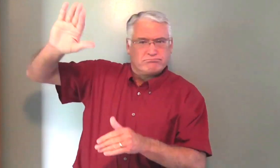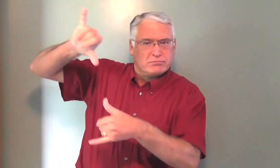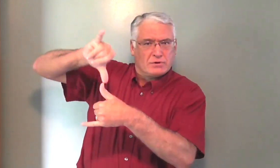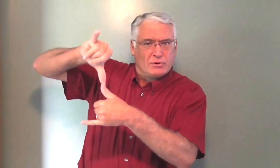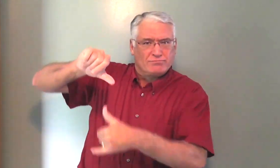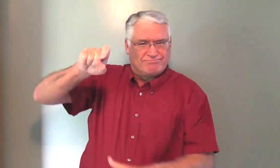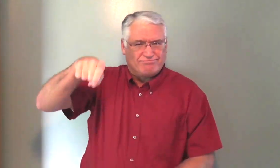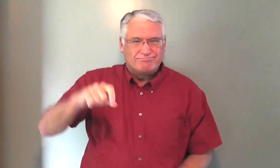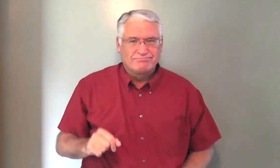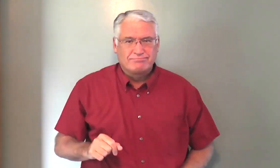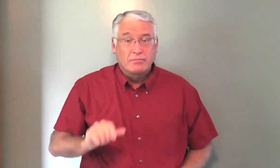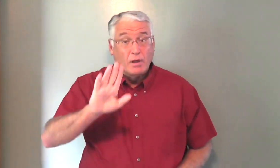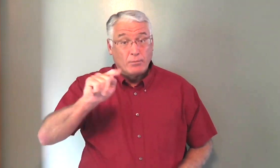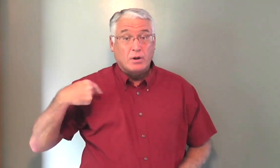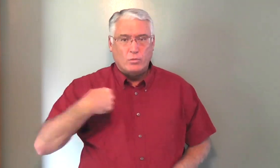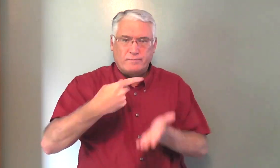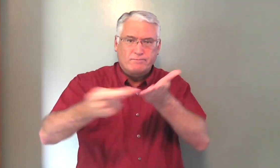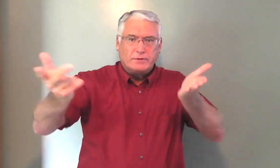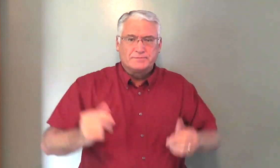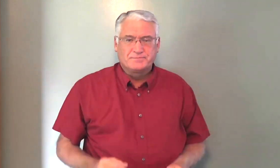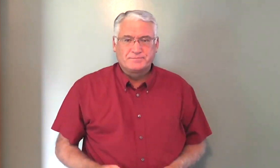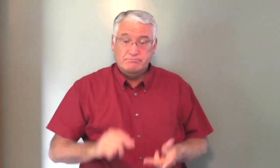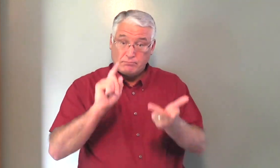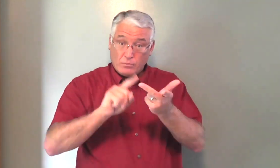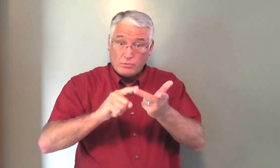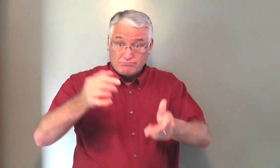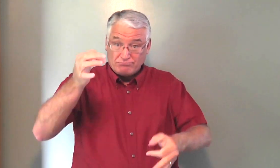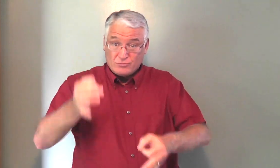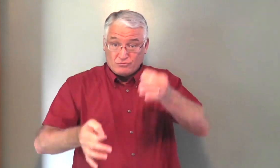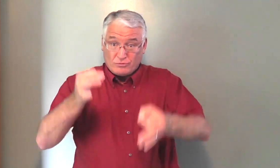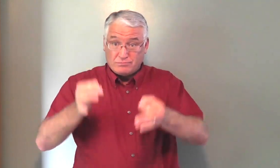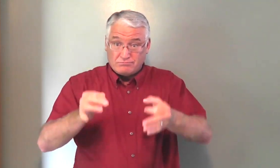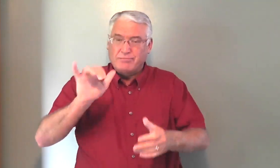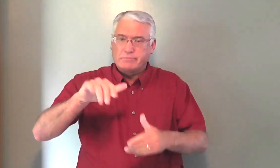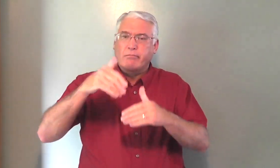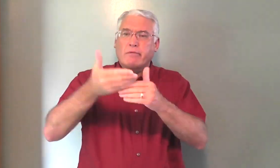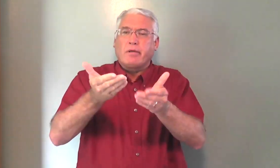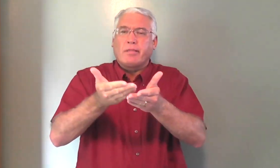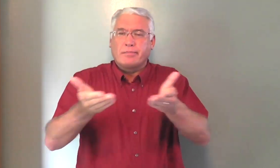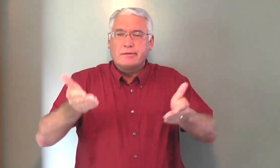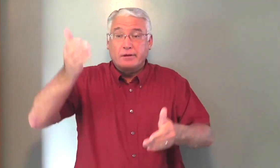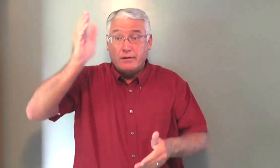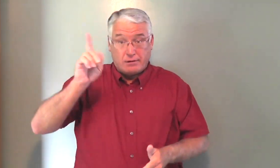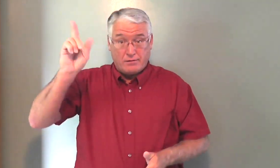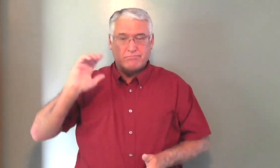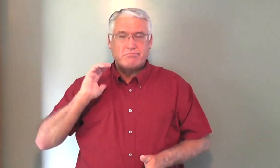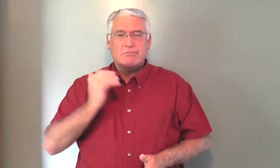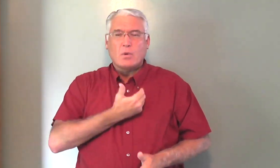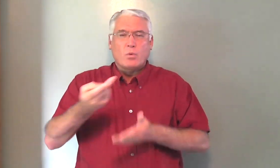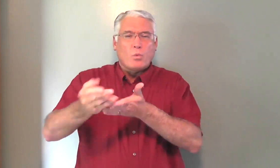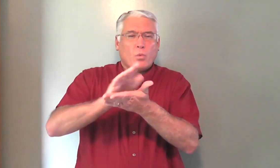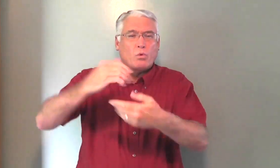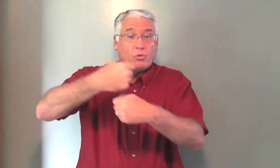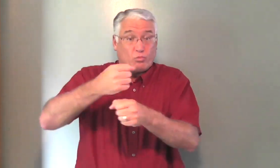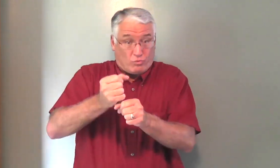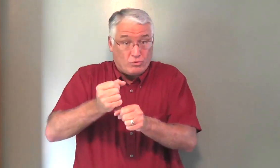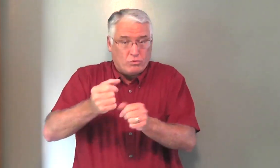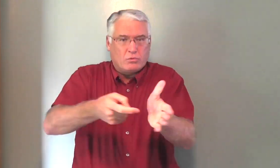to measure up to the standard of Christ in righteousness, but we fail. Third, judgment. That's the next thing that our Holy Creator